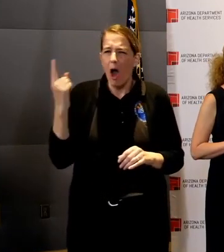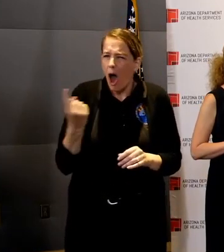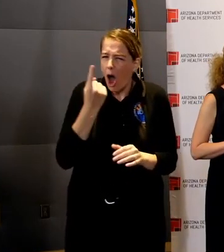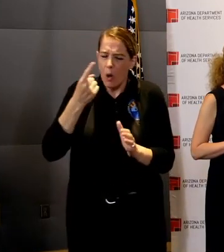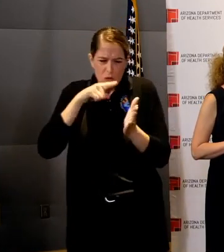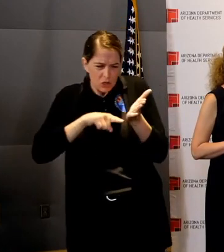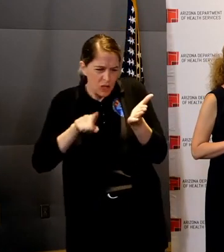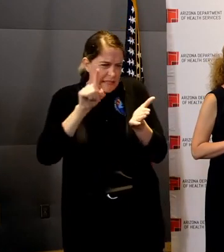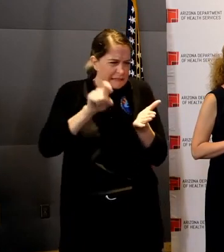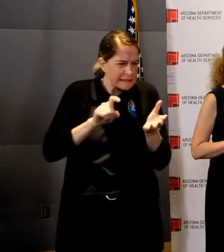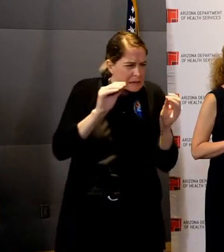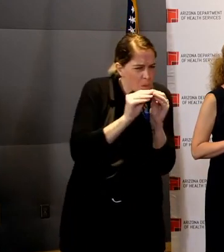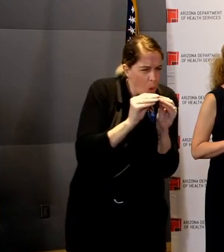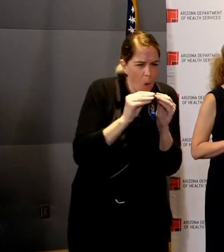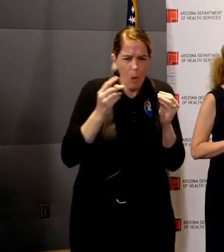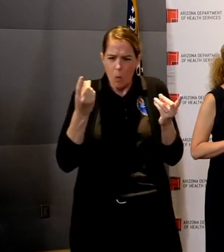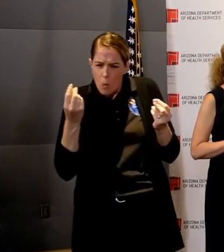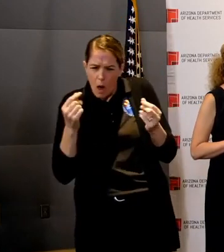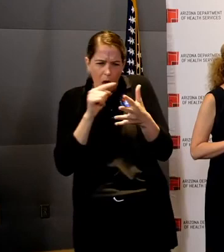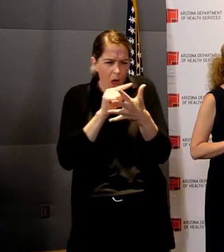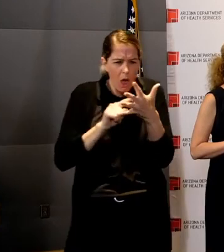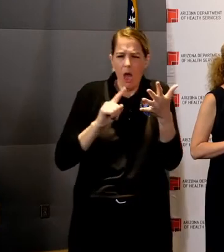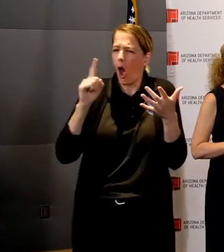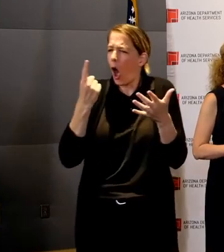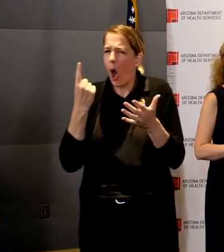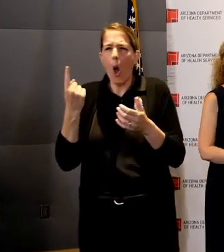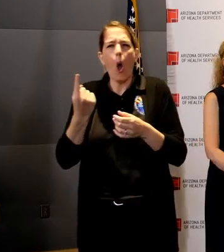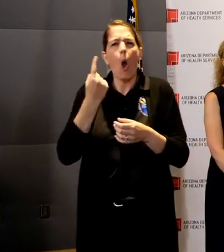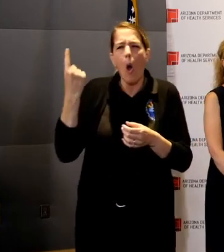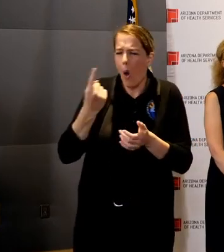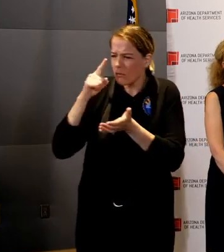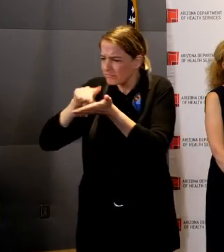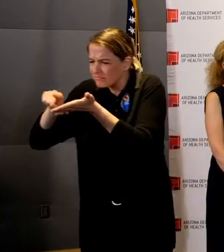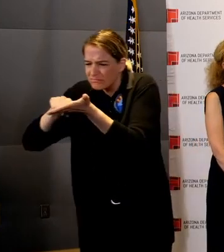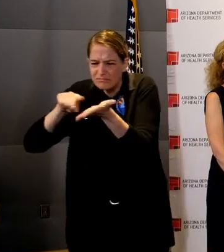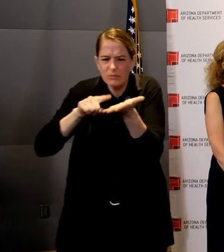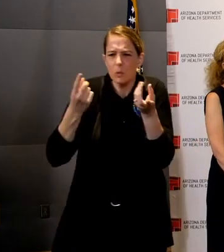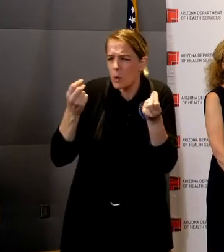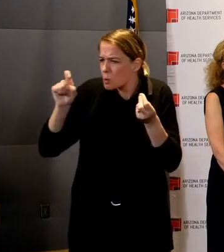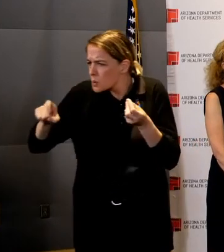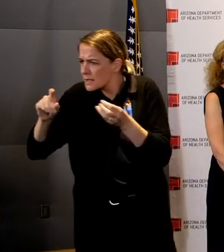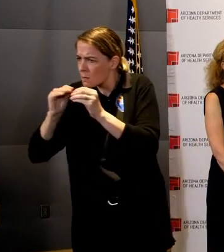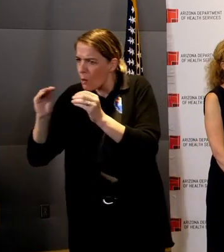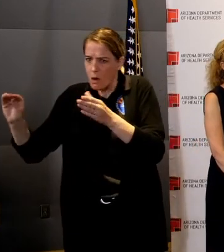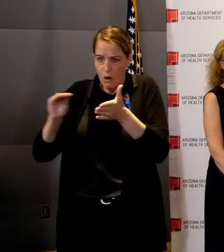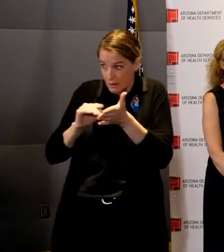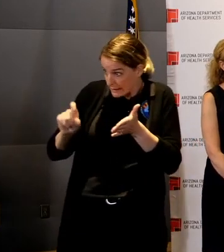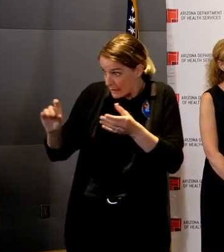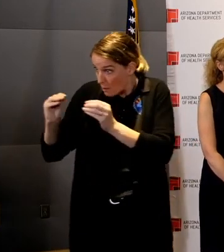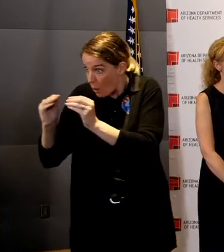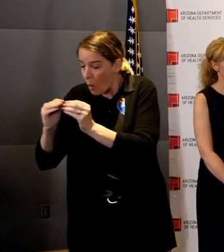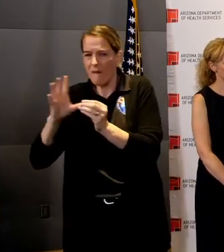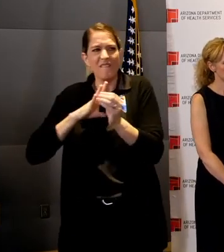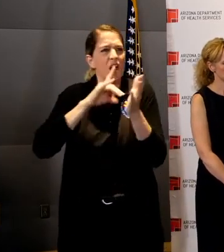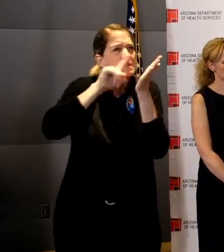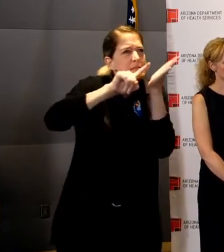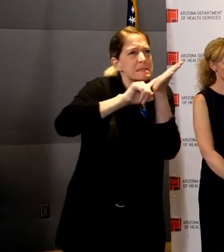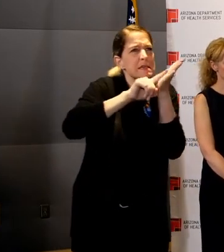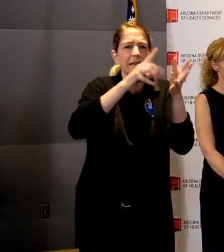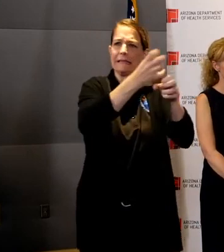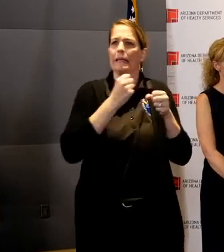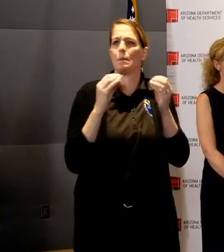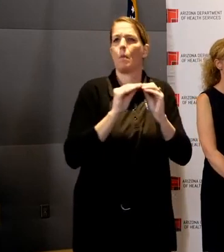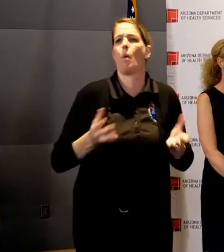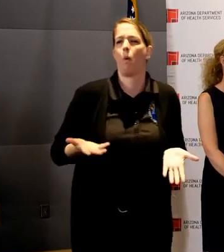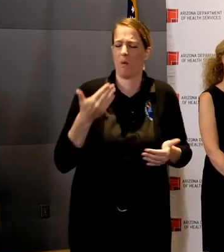anticipate what those are? That's what I've been working with Dr. Christ and health services every morning is let's share with, with the people